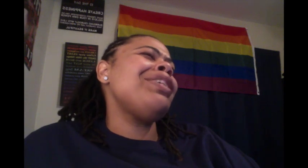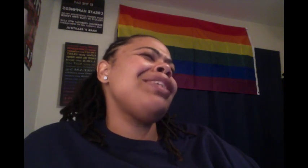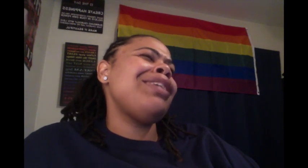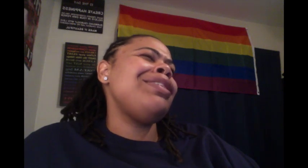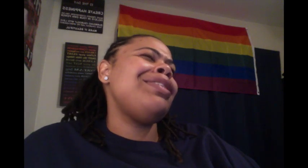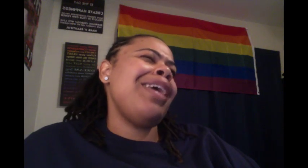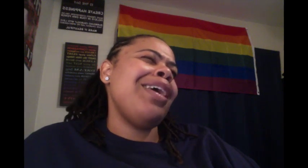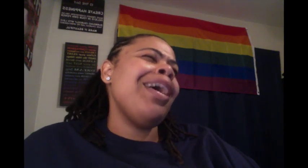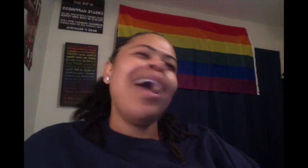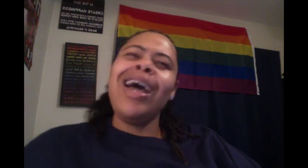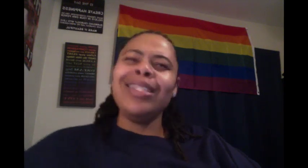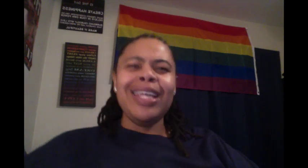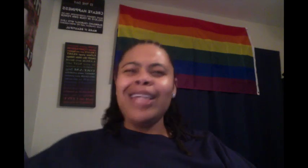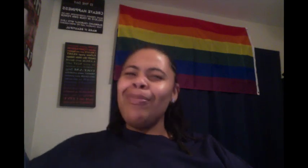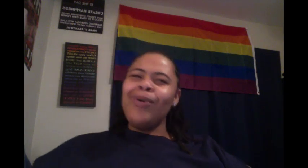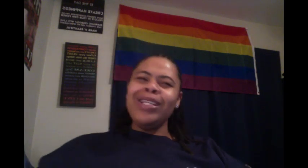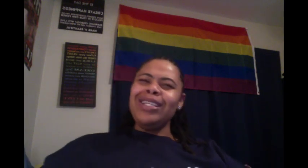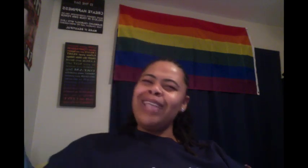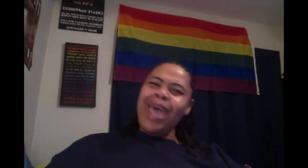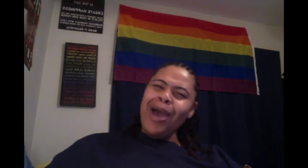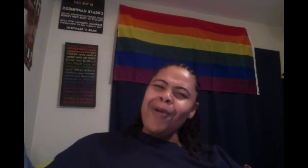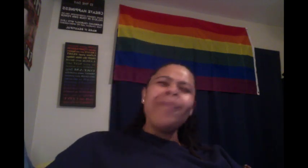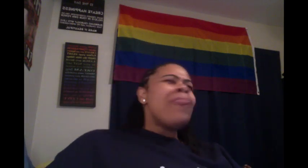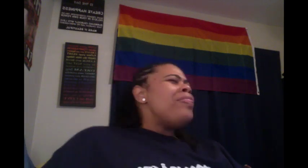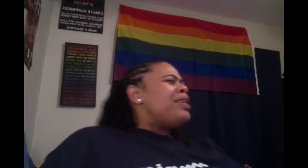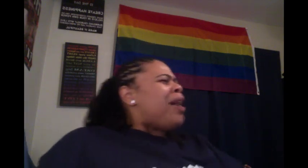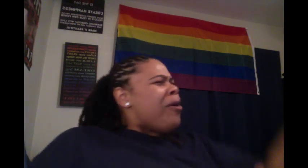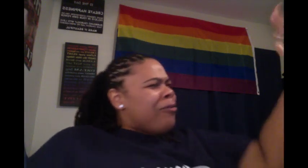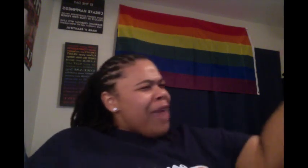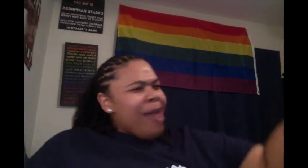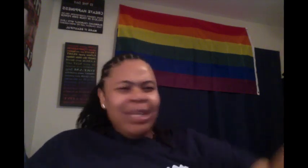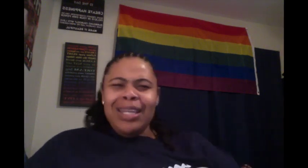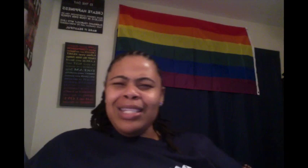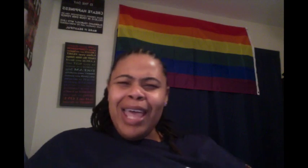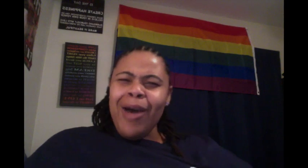just like she said. I said, that boy needs help. This whole family needs help.